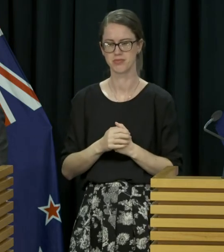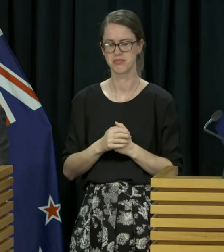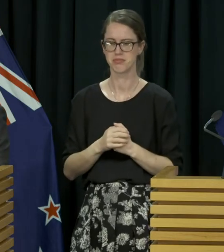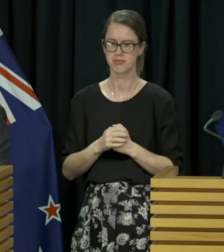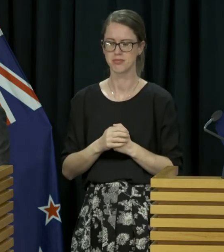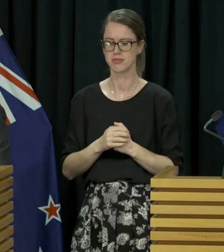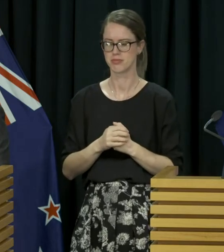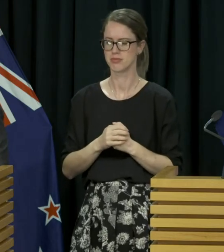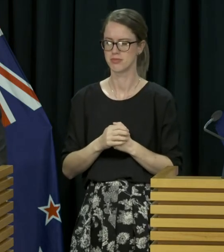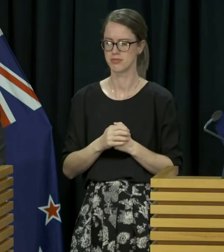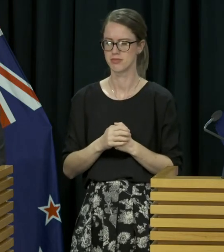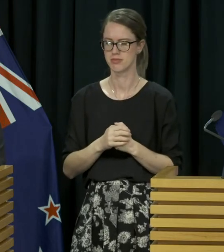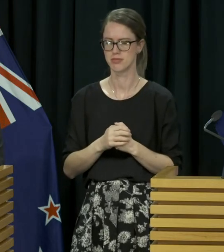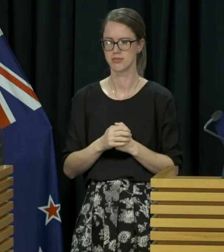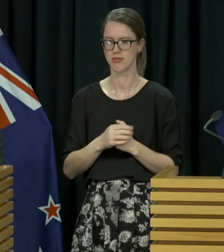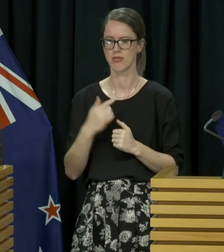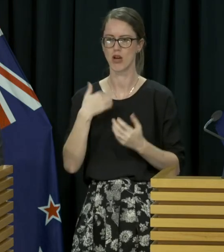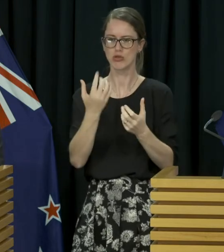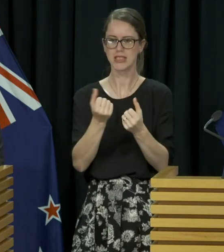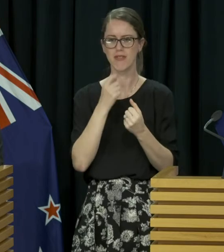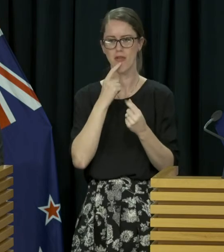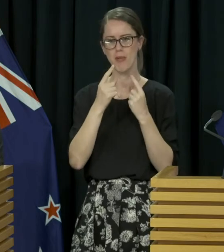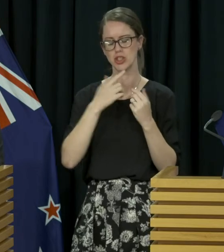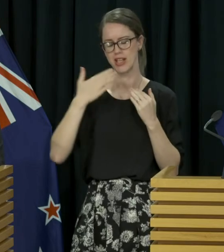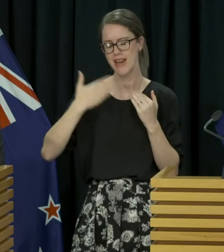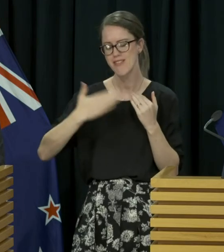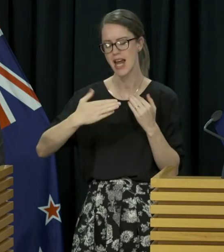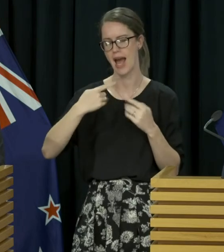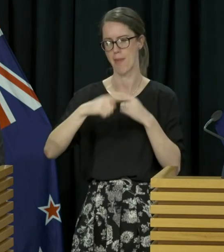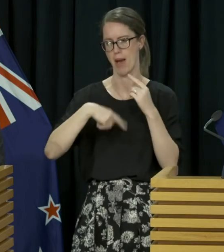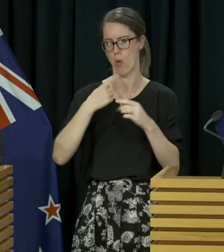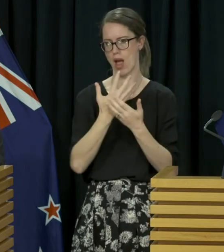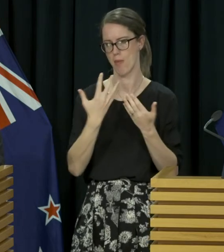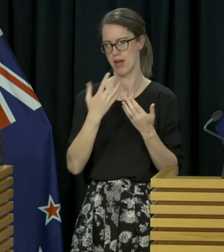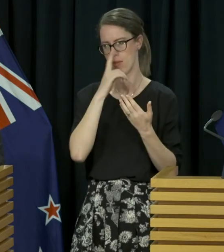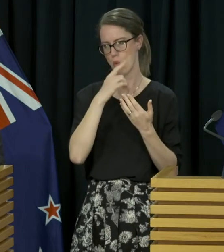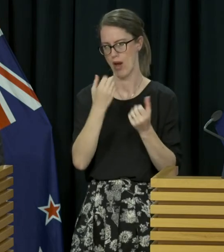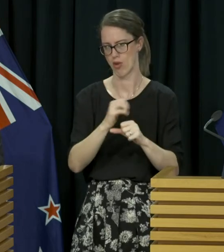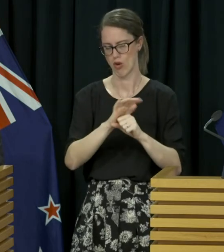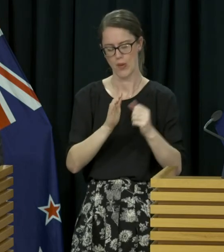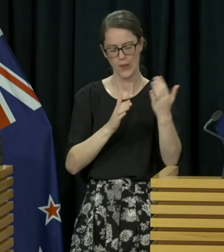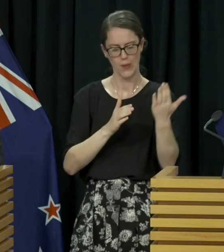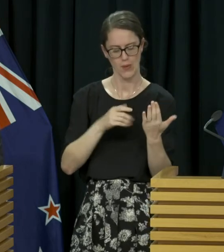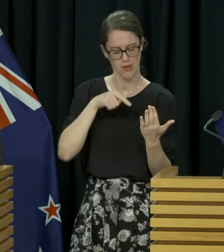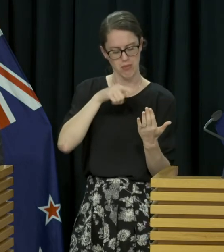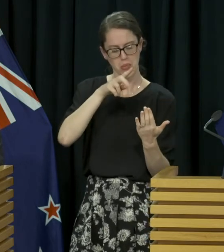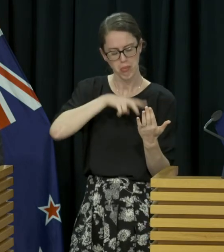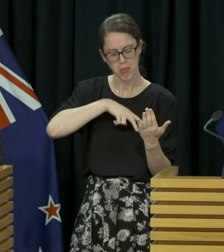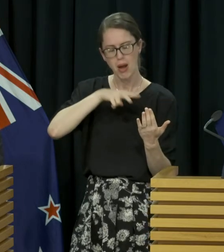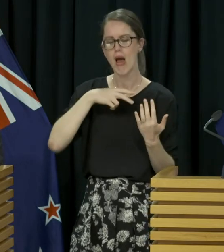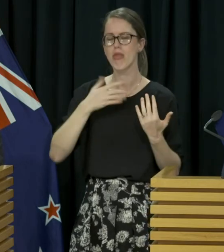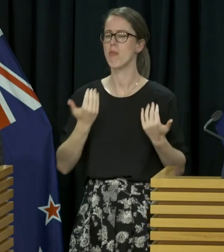I get briefed on cases every day, and at this point,